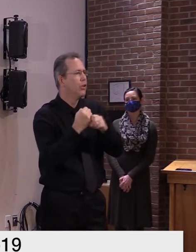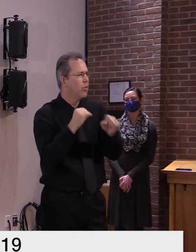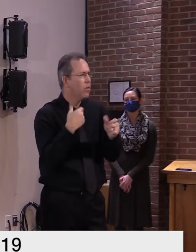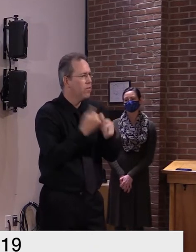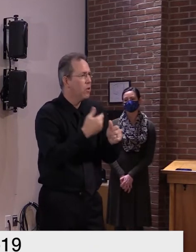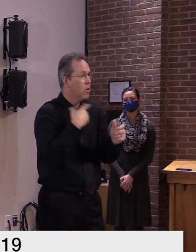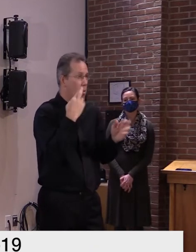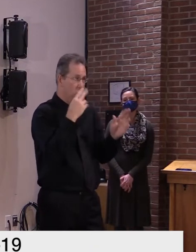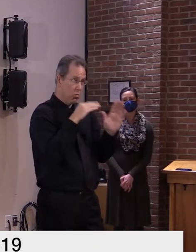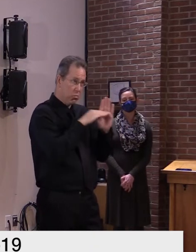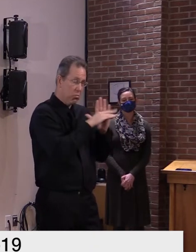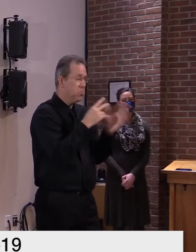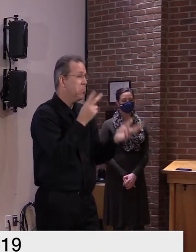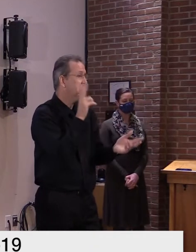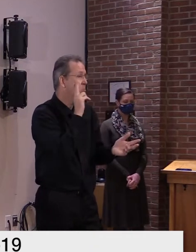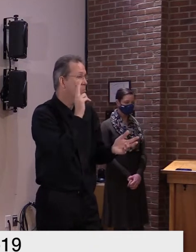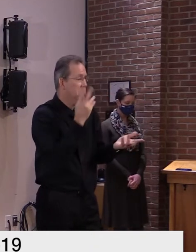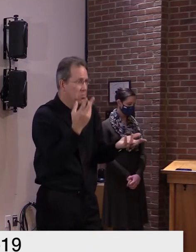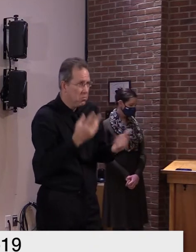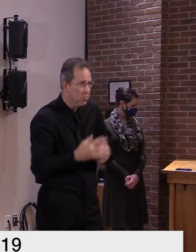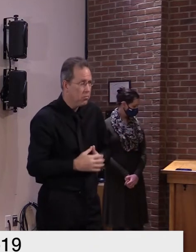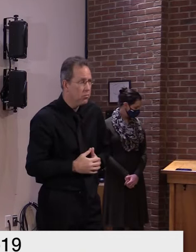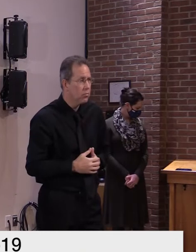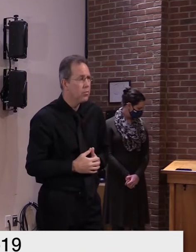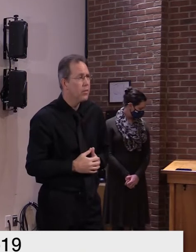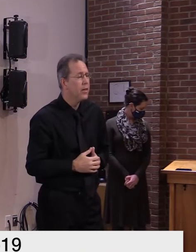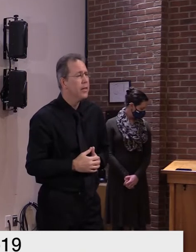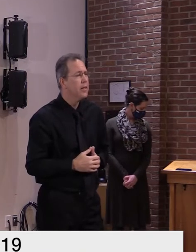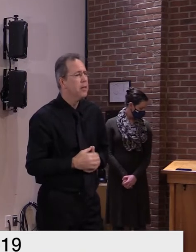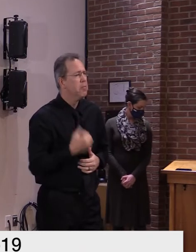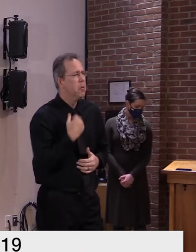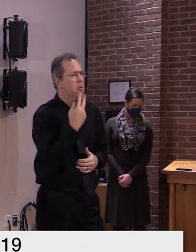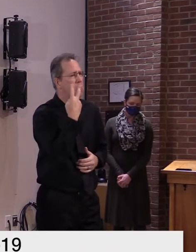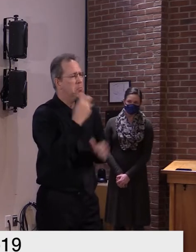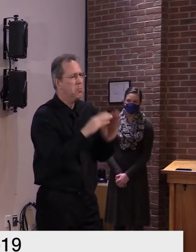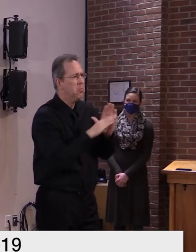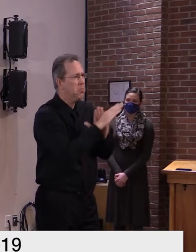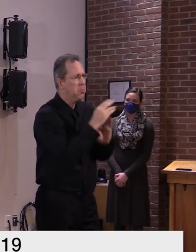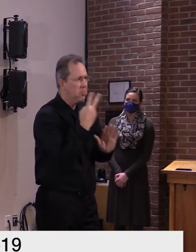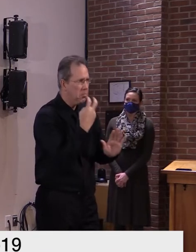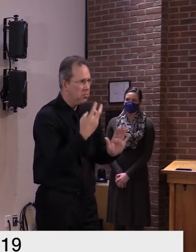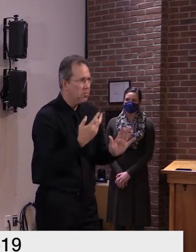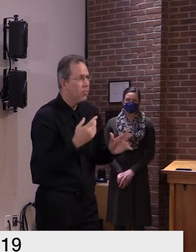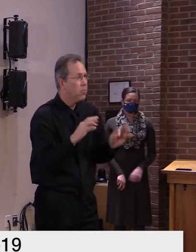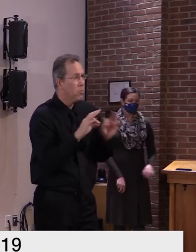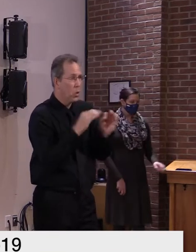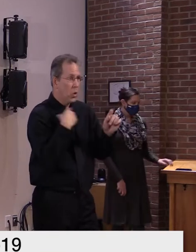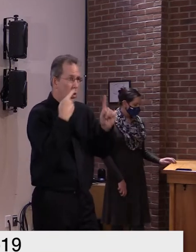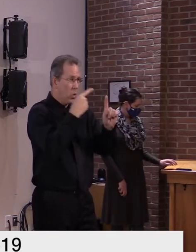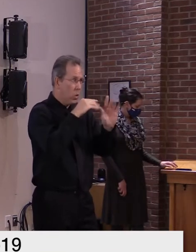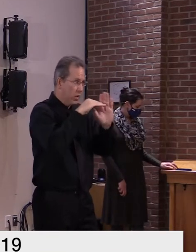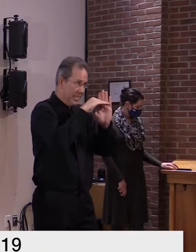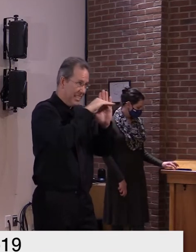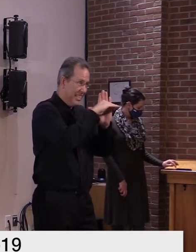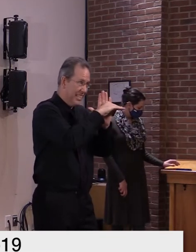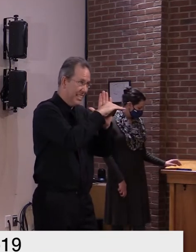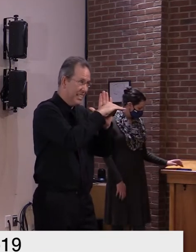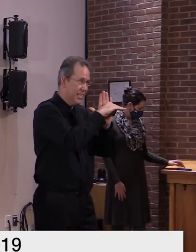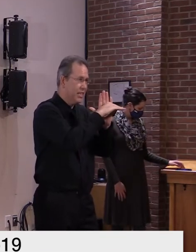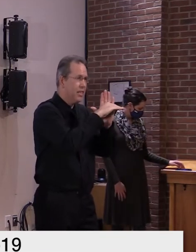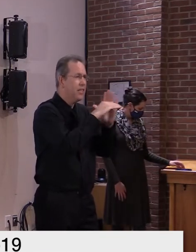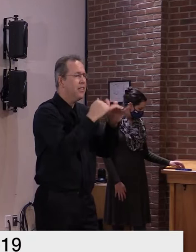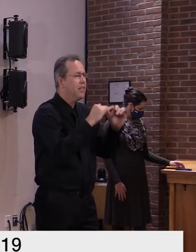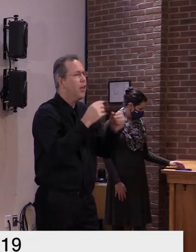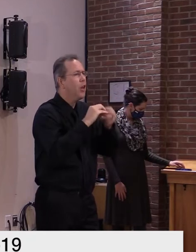uh and even though it it it leveled off they're leveled off at a high rate so again what we did uh helped